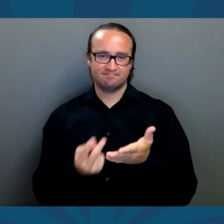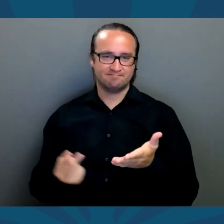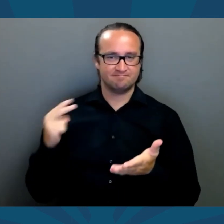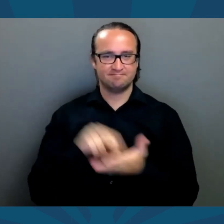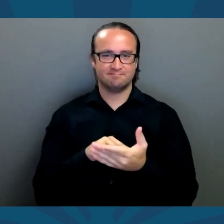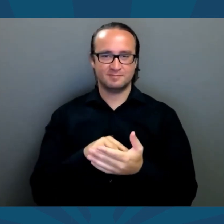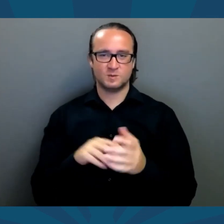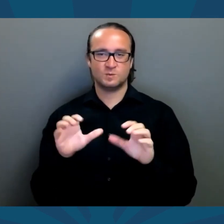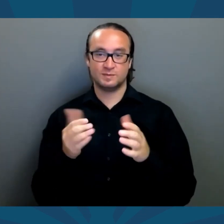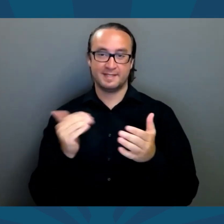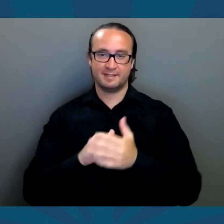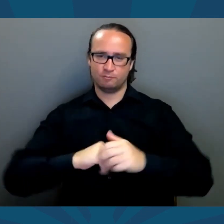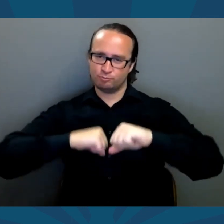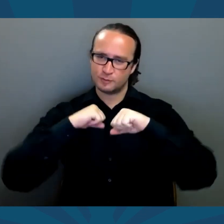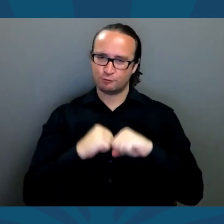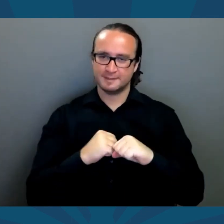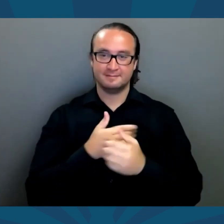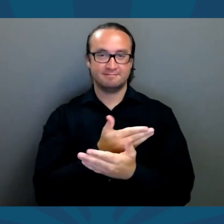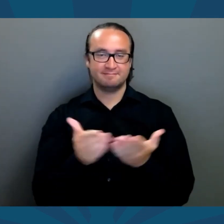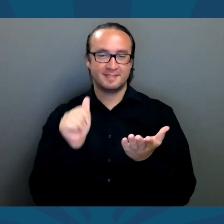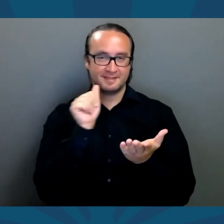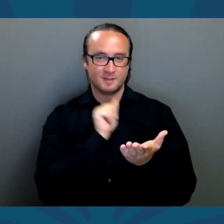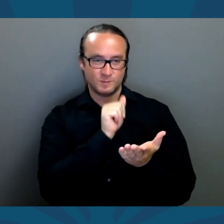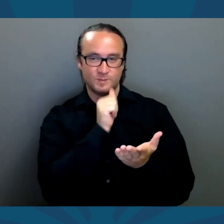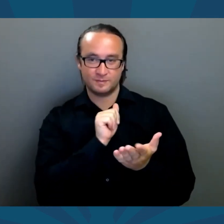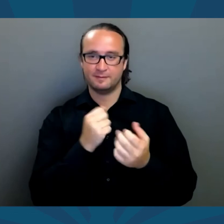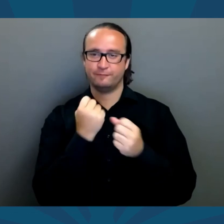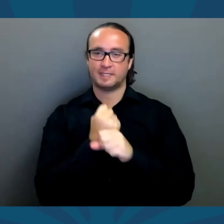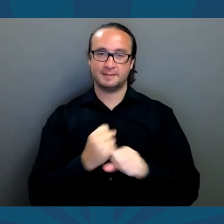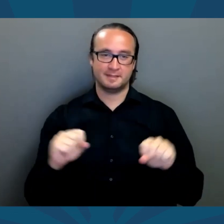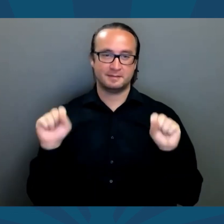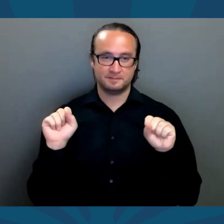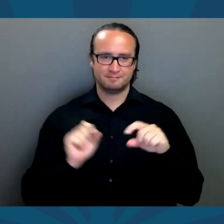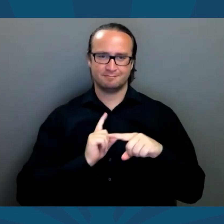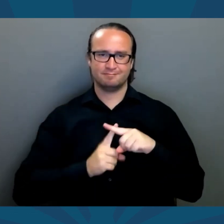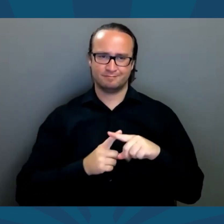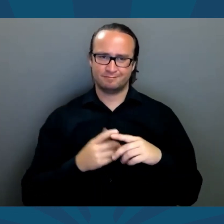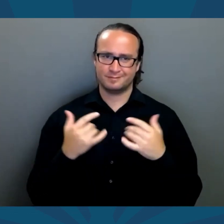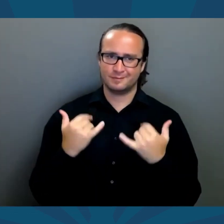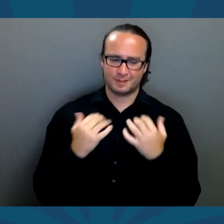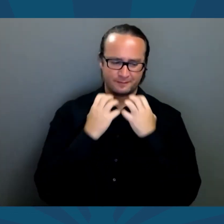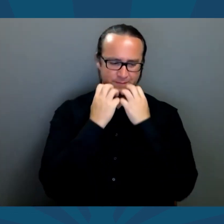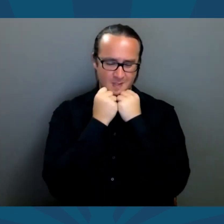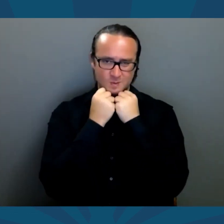to protect the Arizona freedoms and values currently under attack.